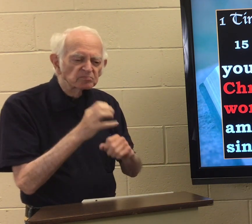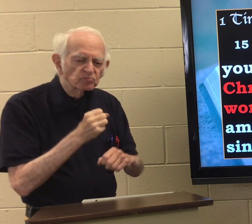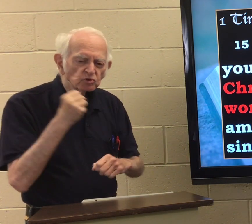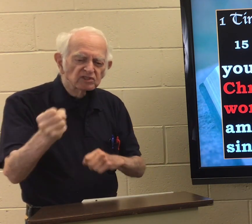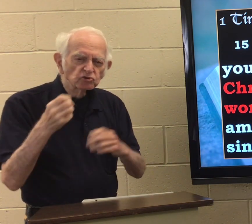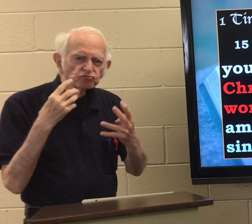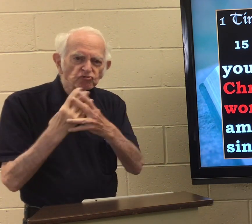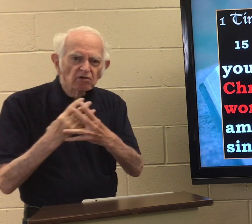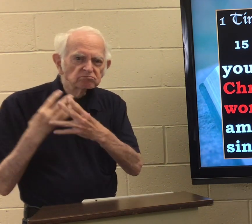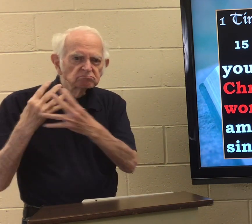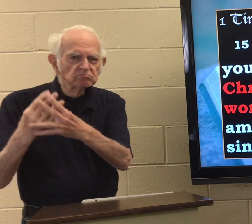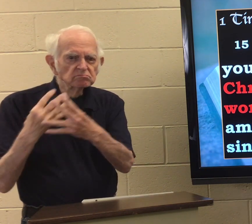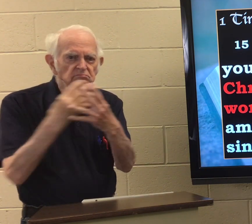Most of them were put in jail.